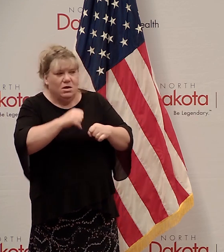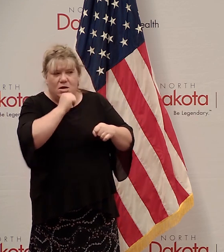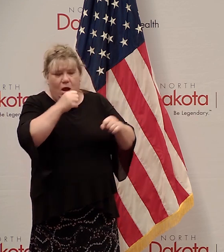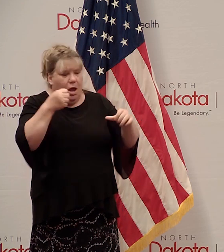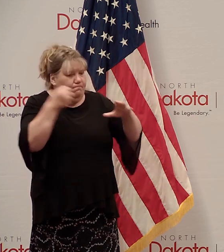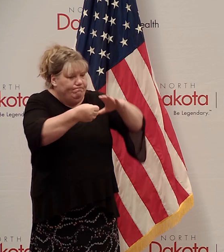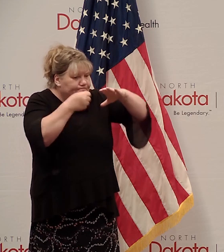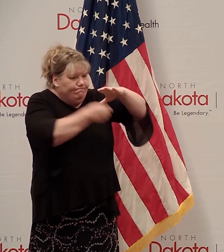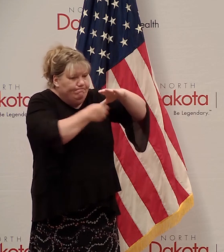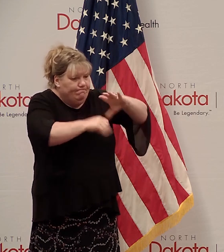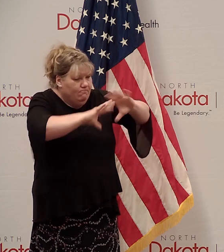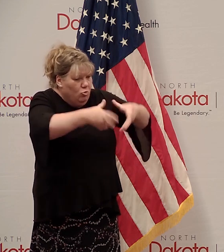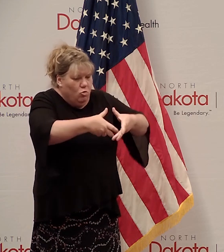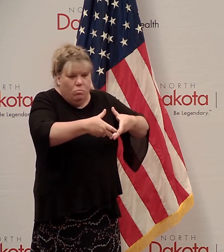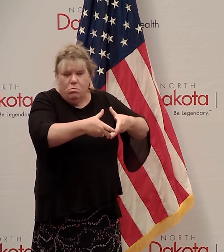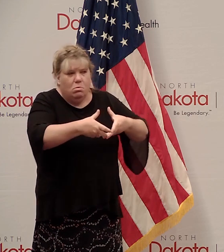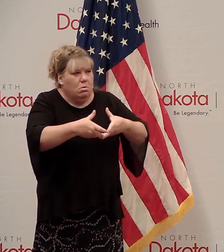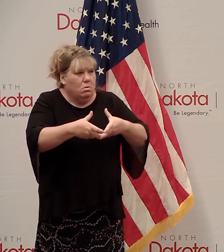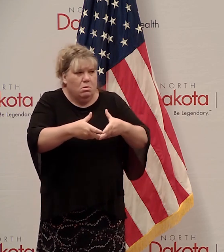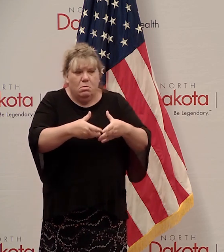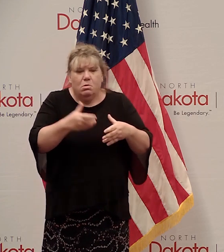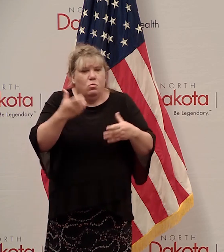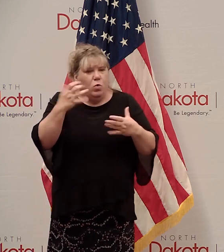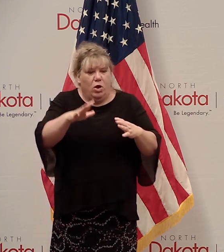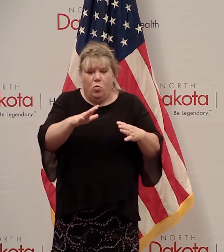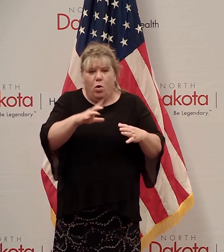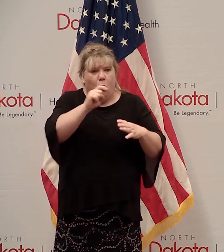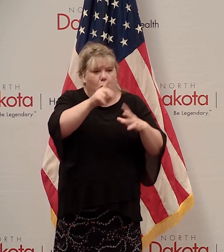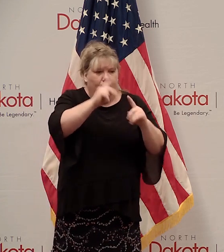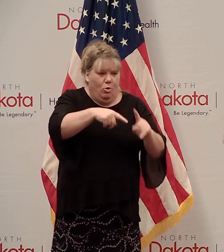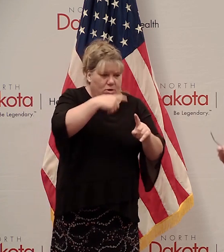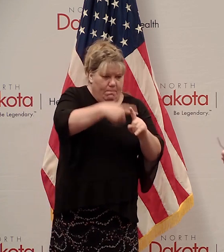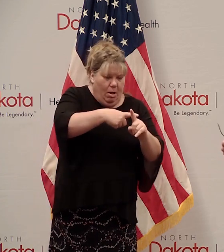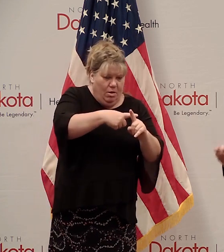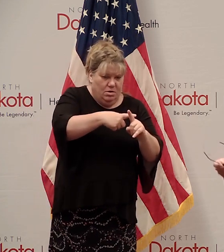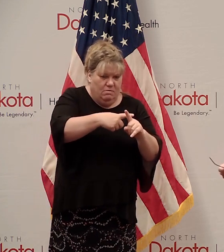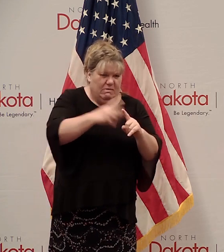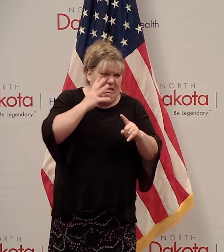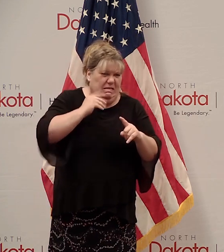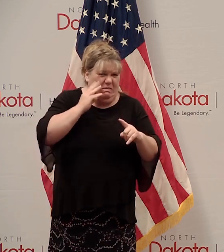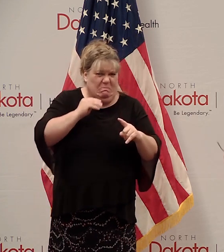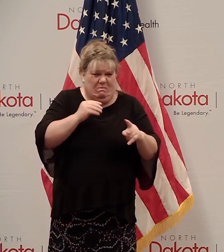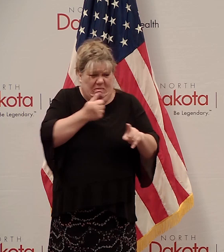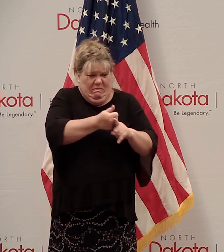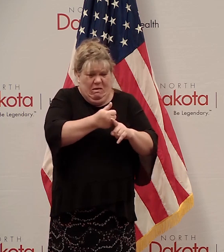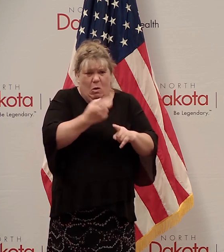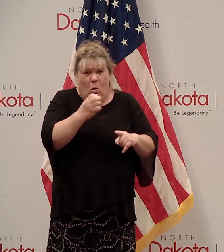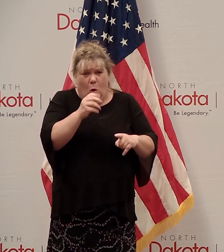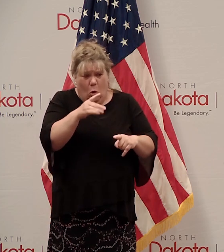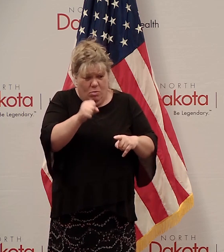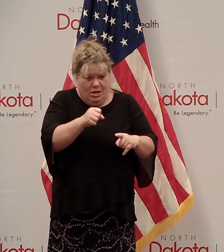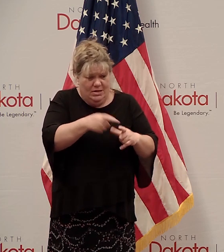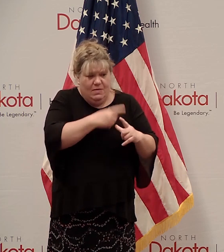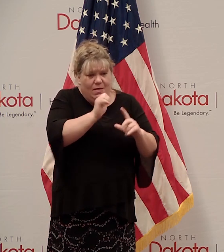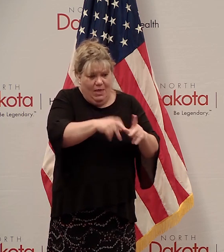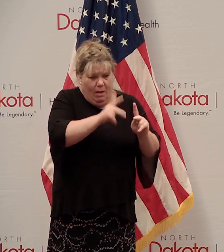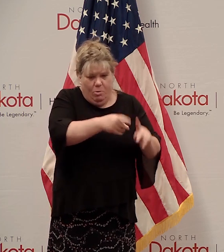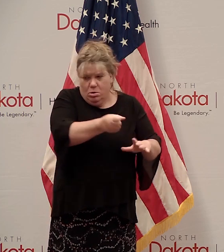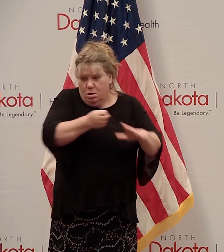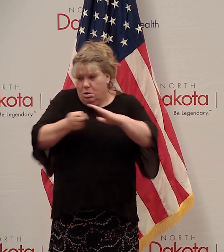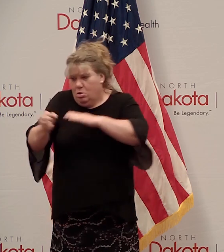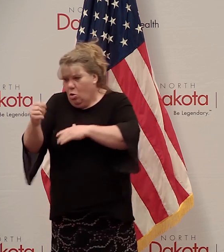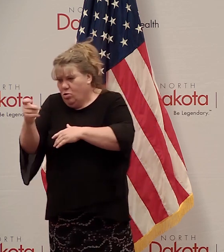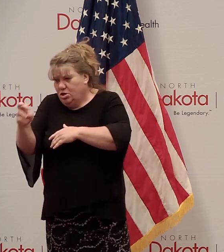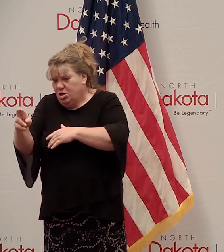again, we don't want to put COVID positive individuals who are experiencing homelessness into a shelter and then have the